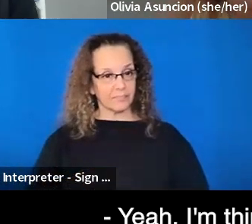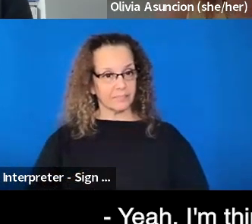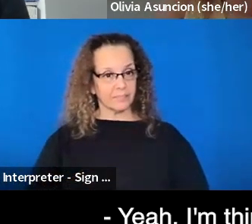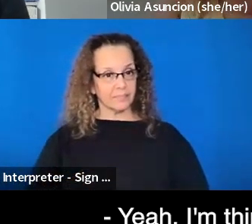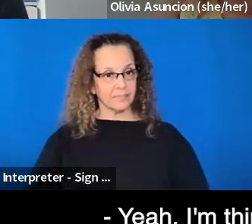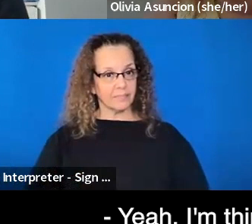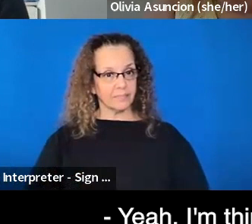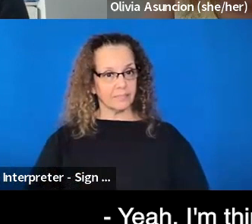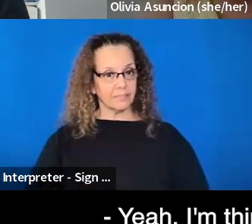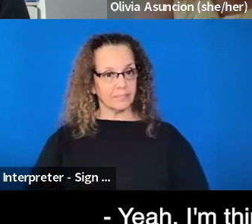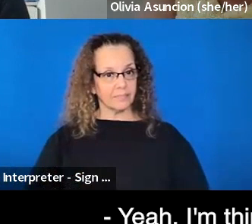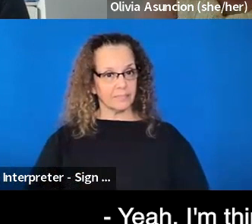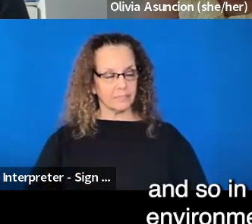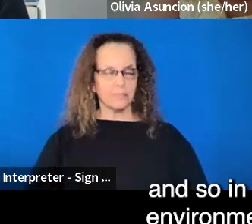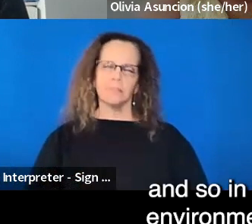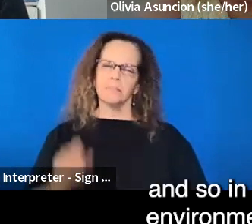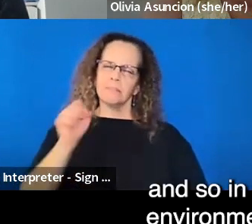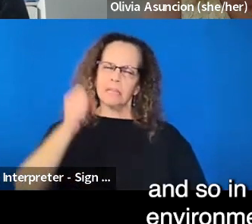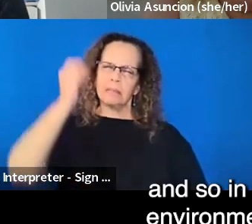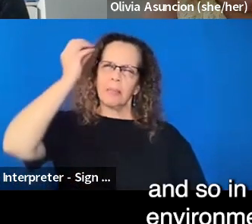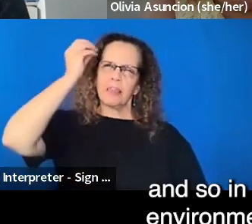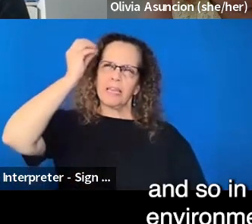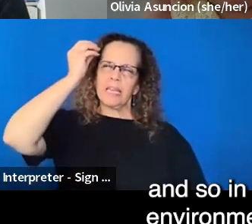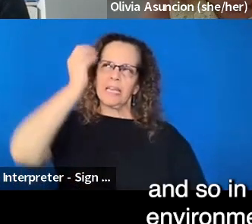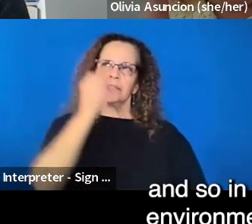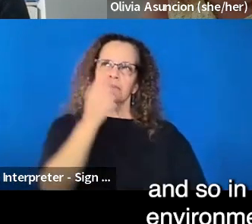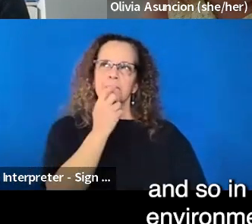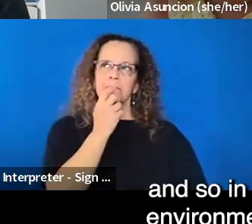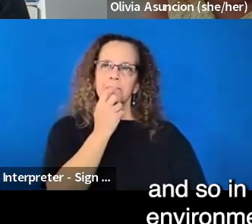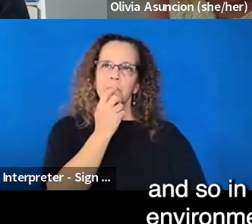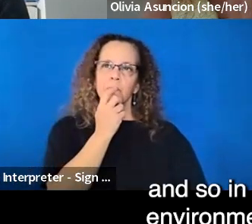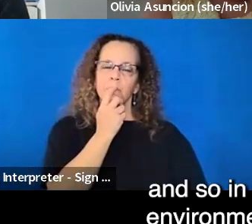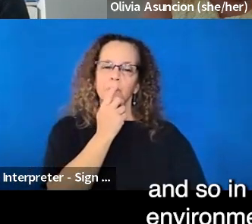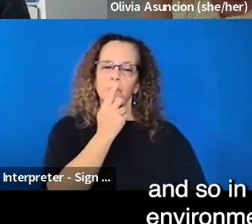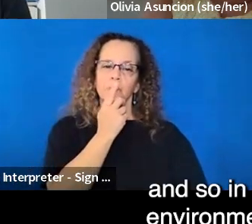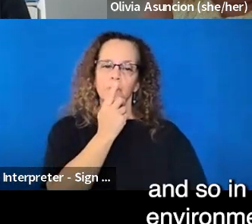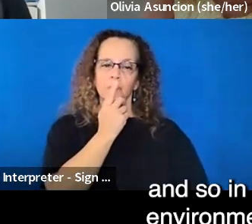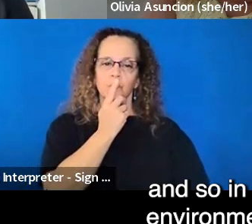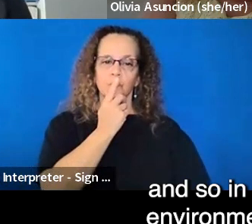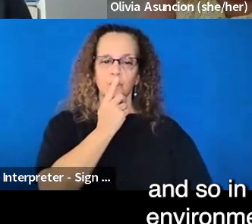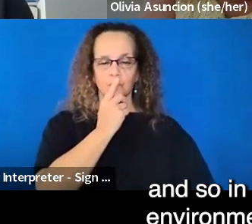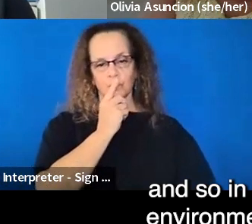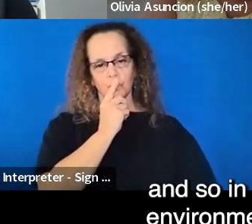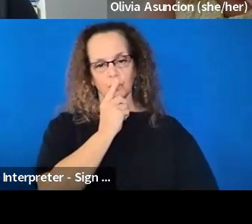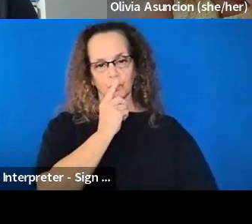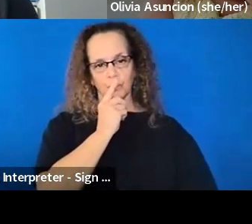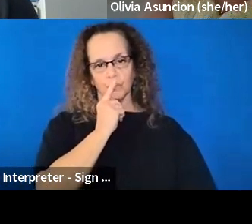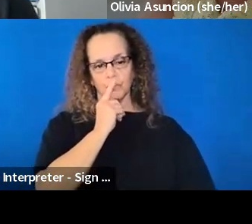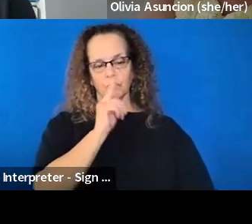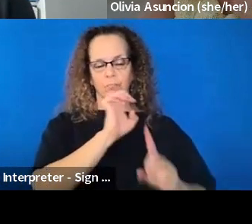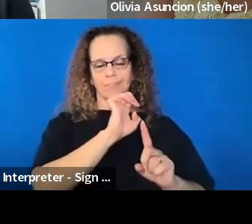Yeah, I'm thinking about this. And, um, um, so in the realm of environmental